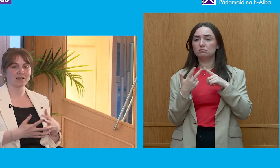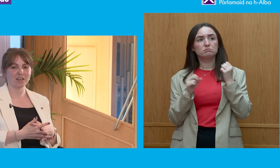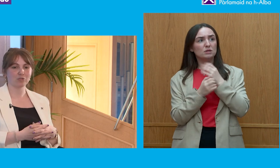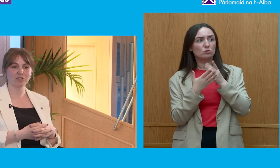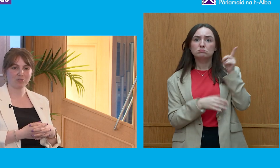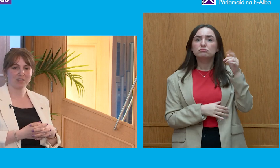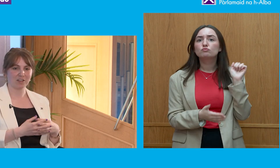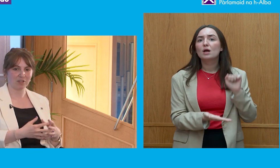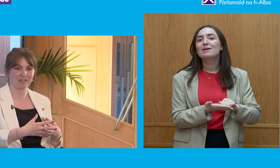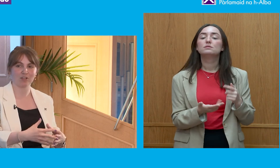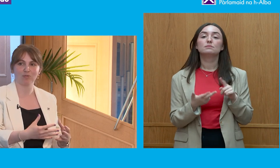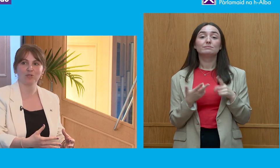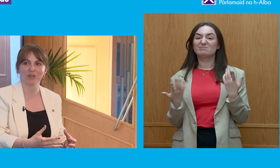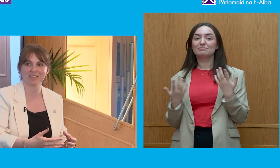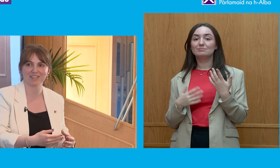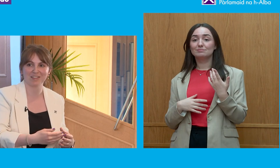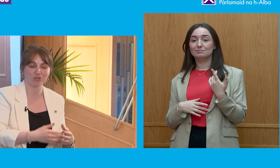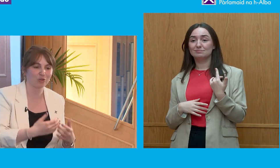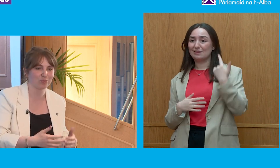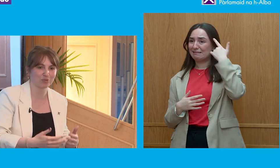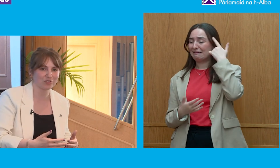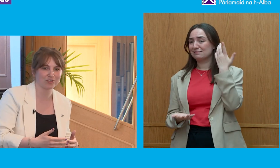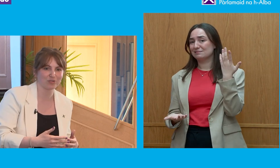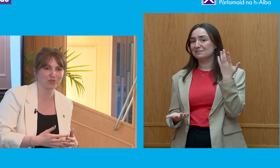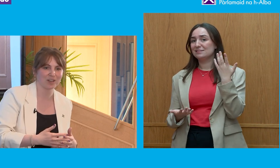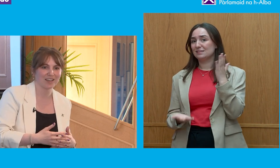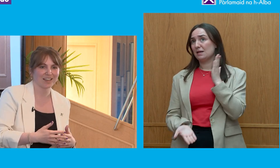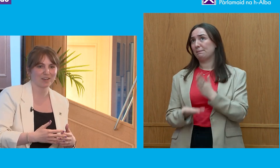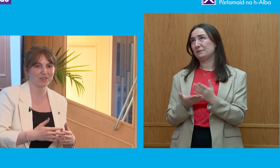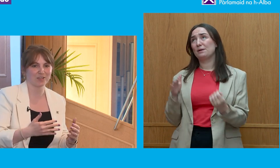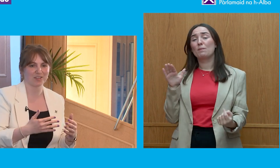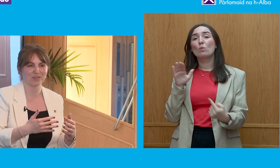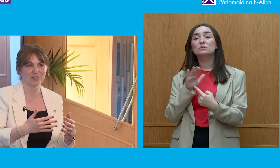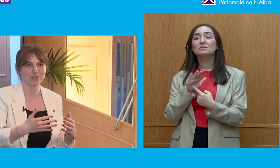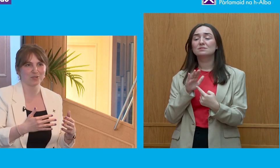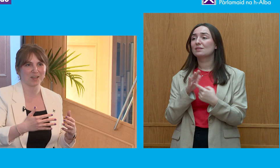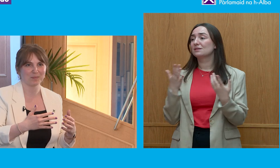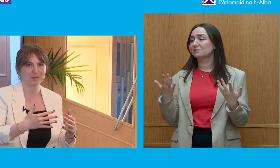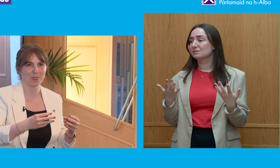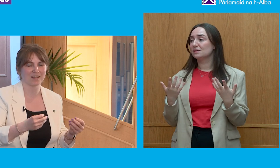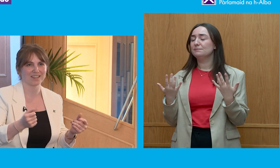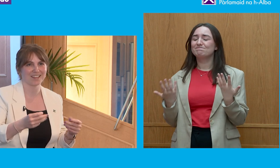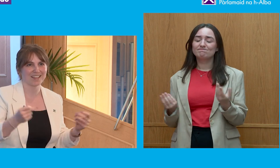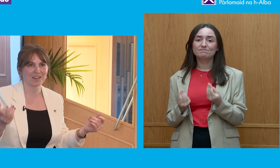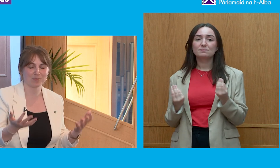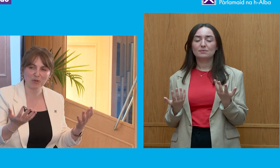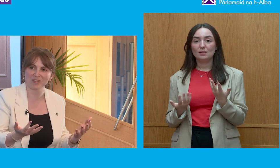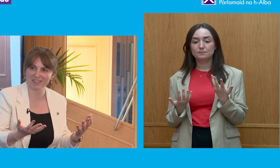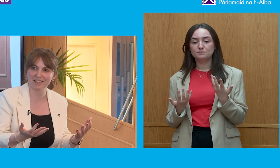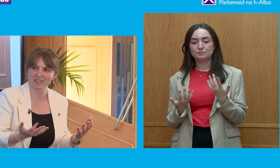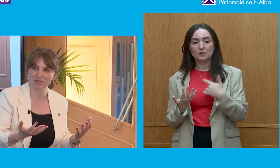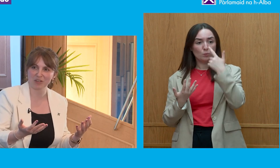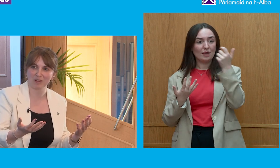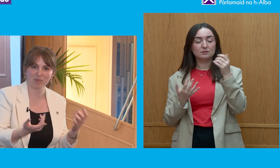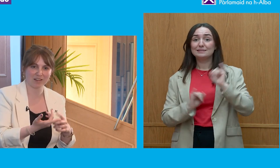As I think traditional media, know, that's its role. It's so important to expose